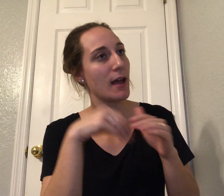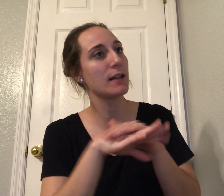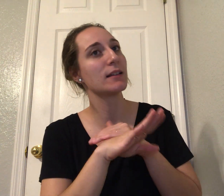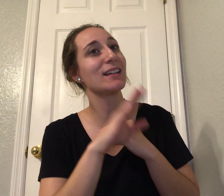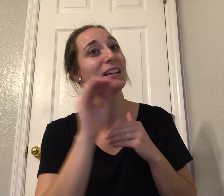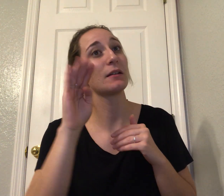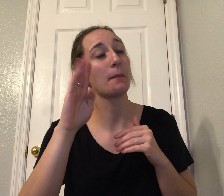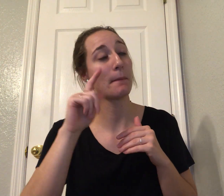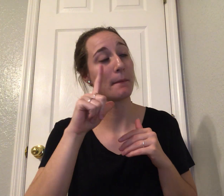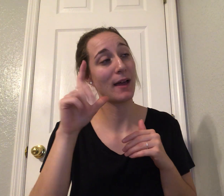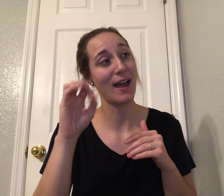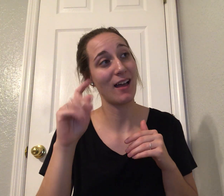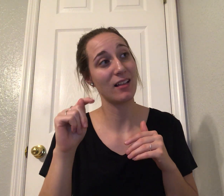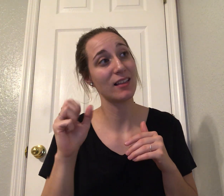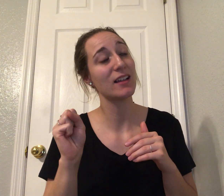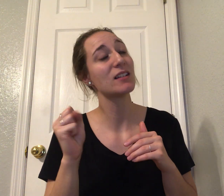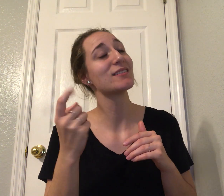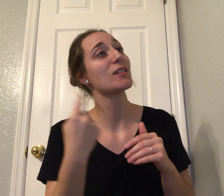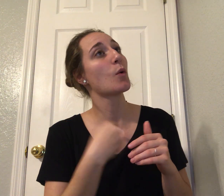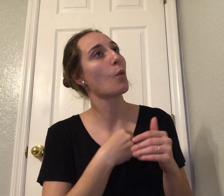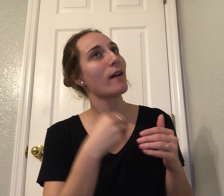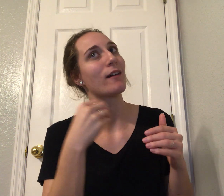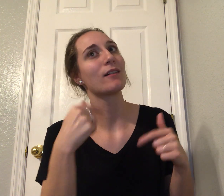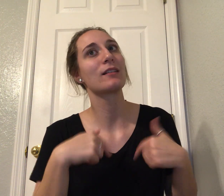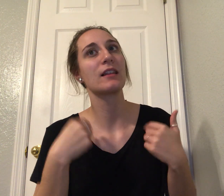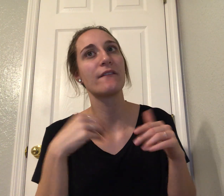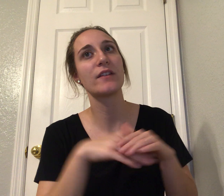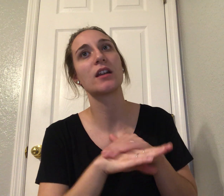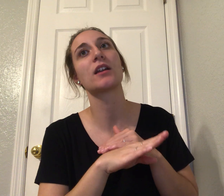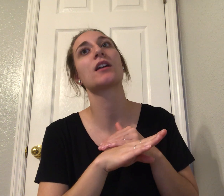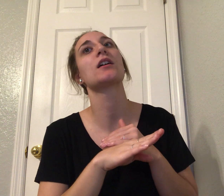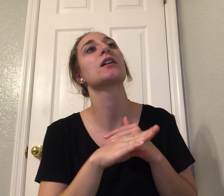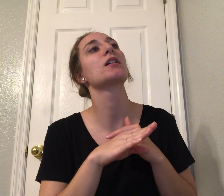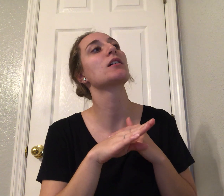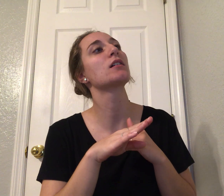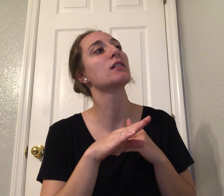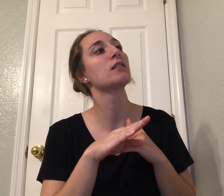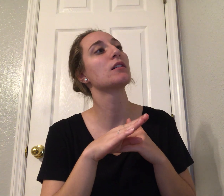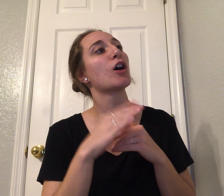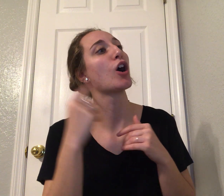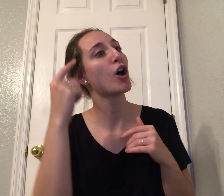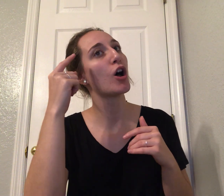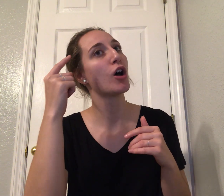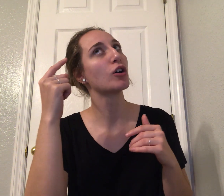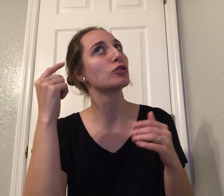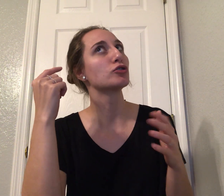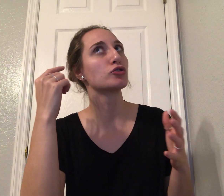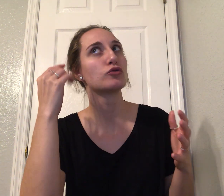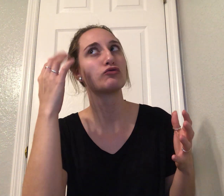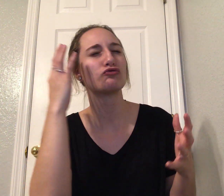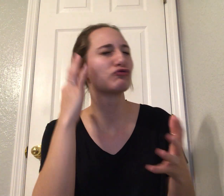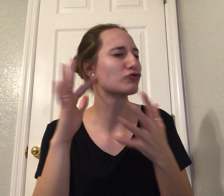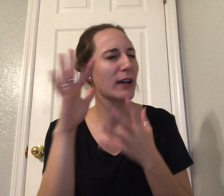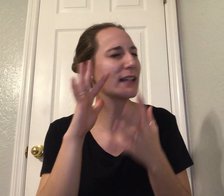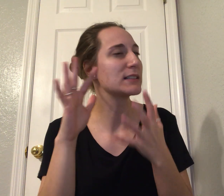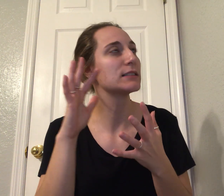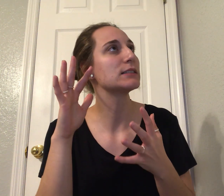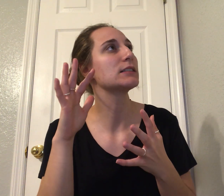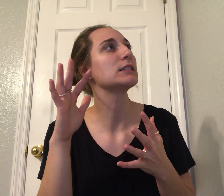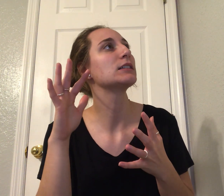time in our country, which means the rhetoric is more heated than usual. So we naturally turn